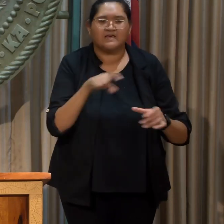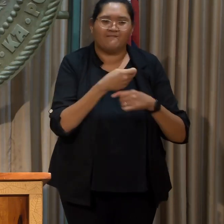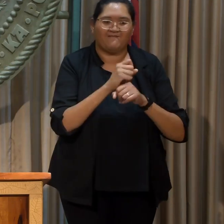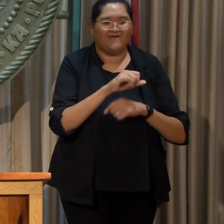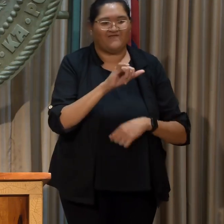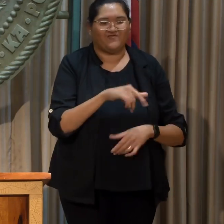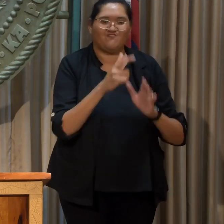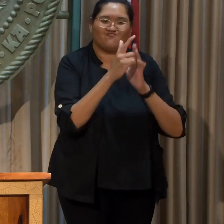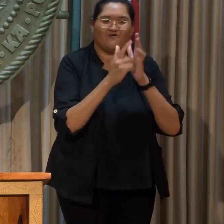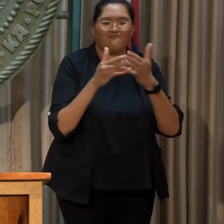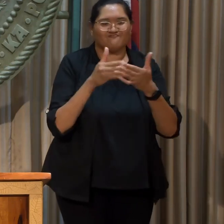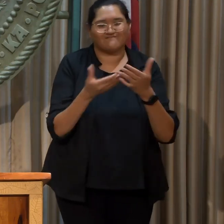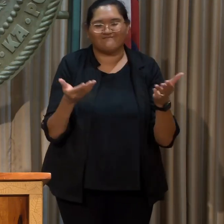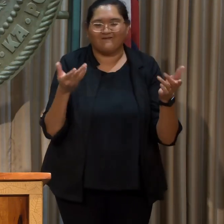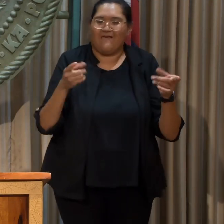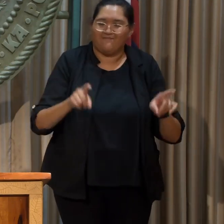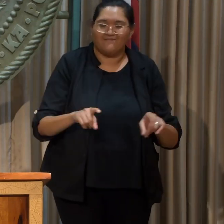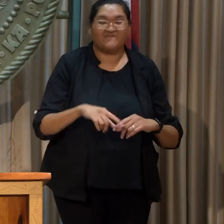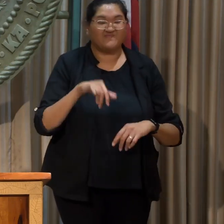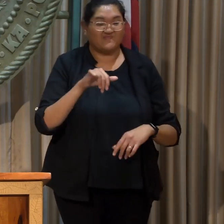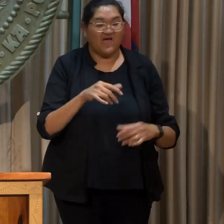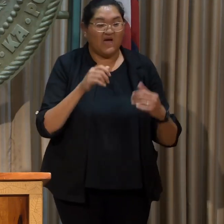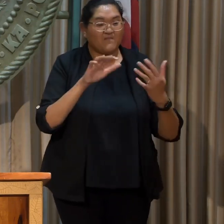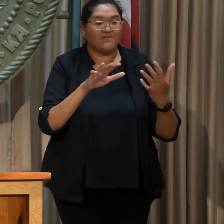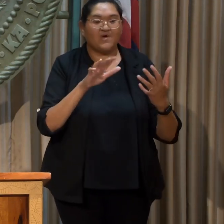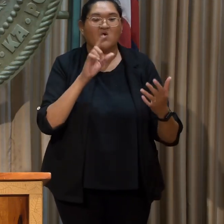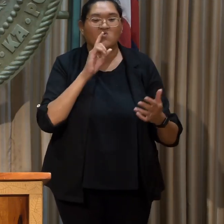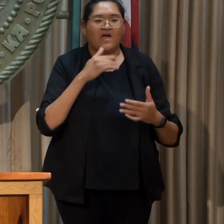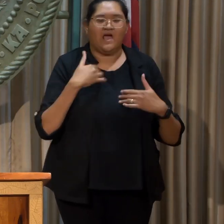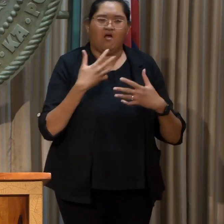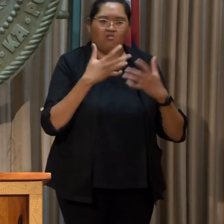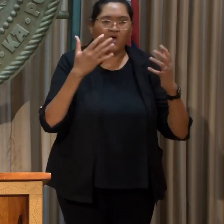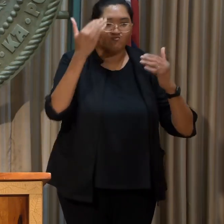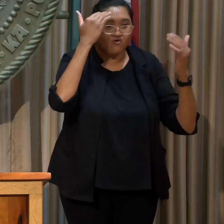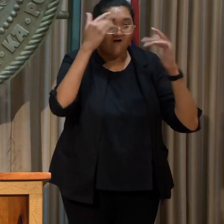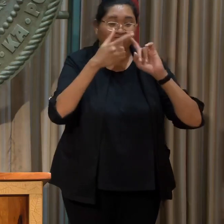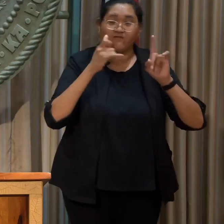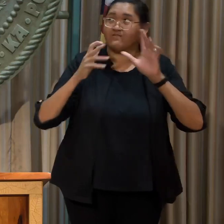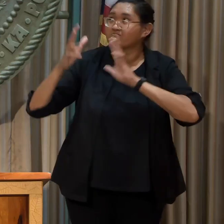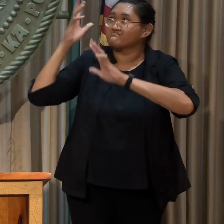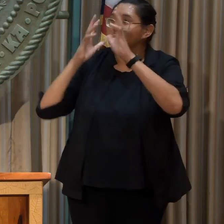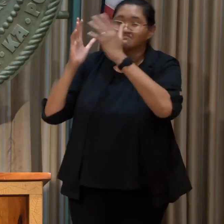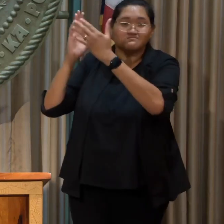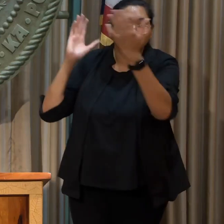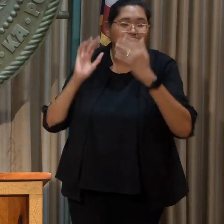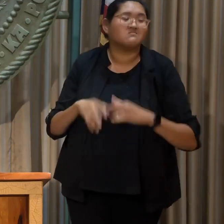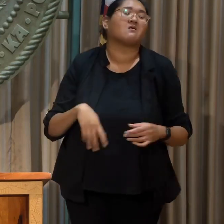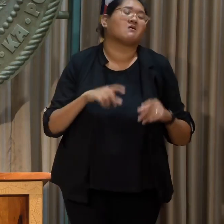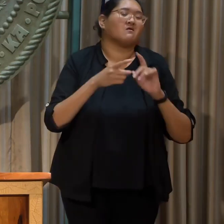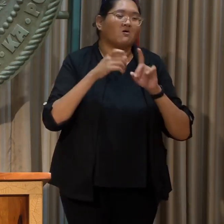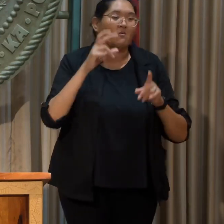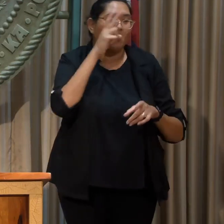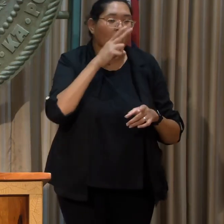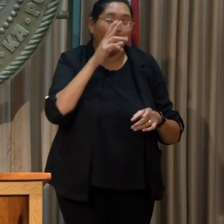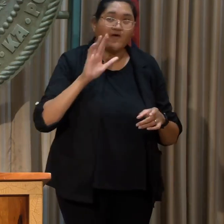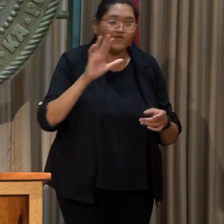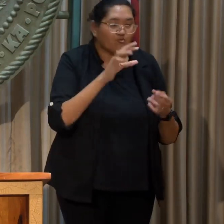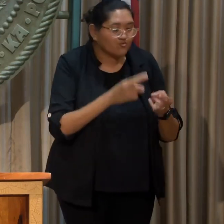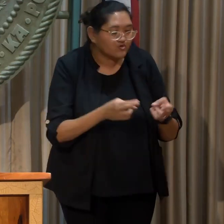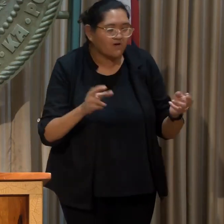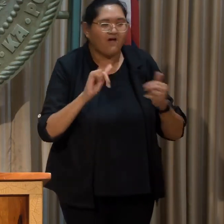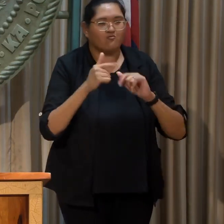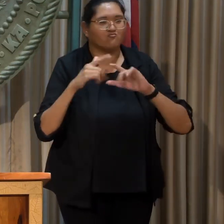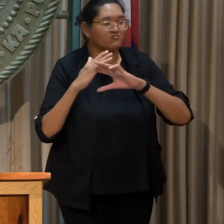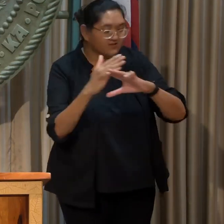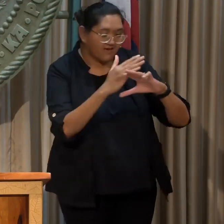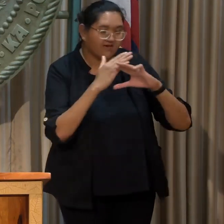lawsuit possible. These OPO carry the Ike of many generations about Hawaii, its resources, and how to protect